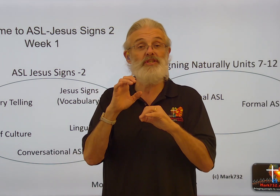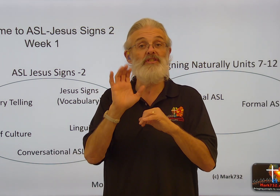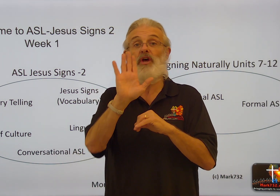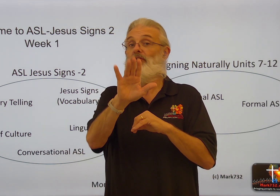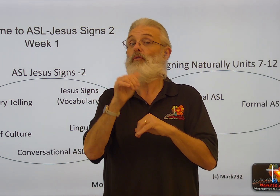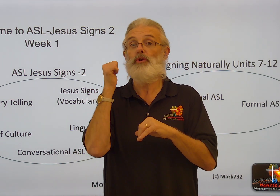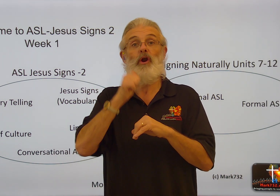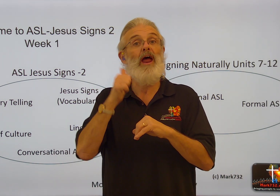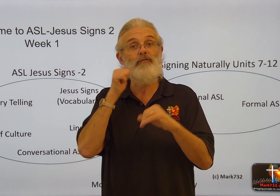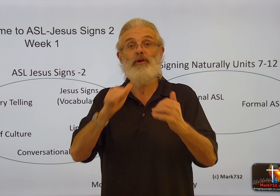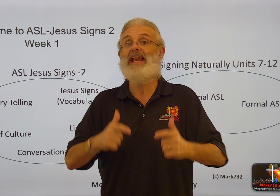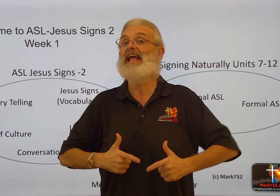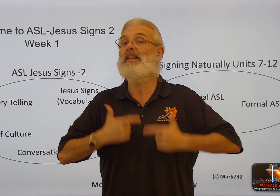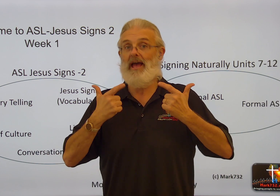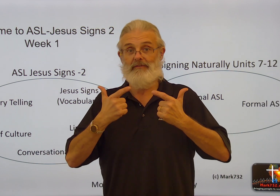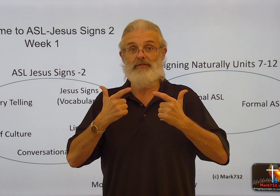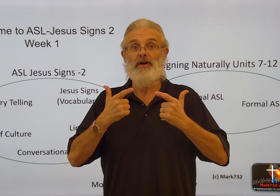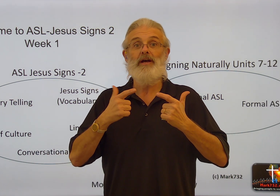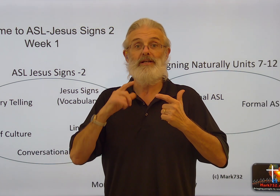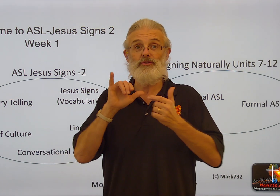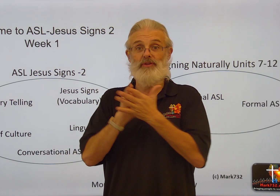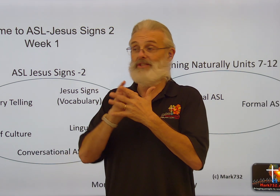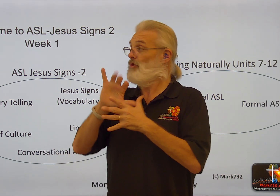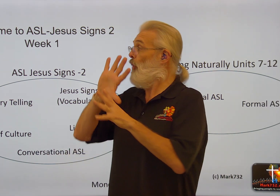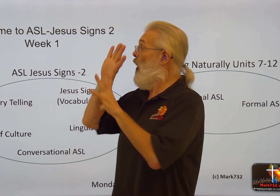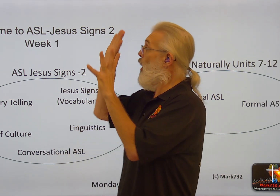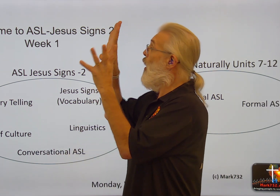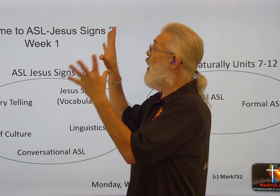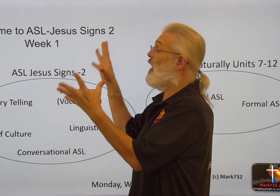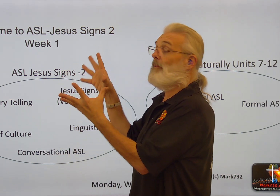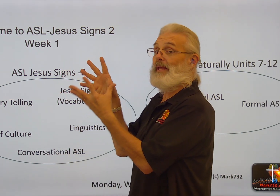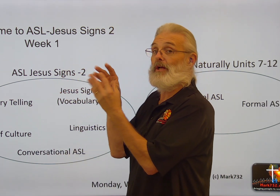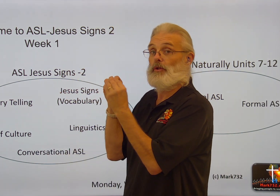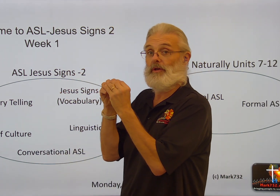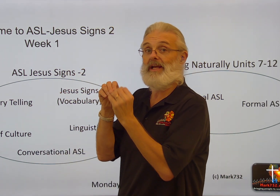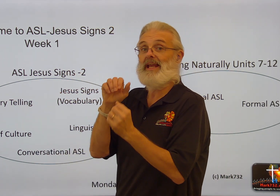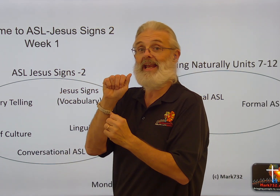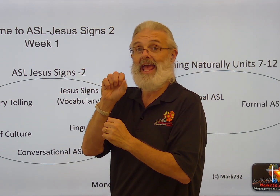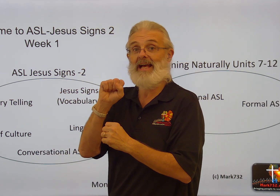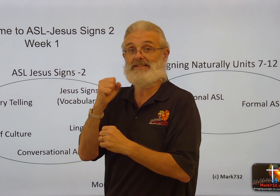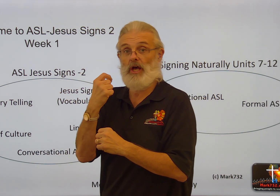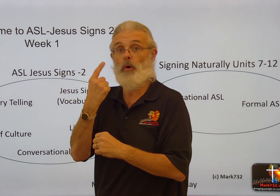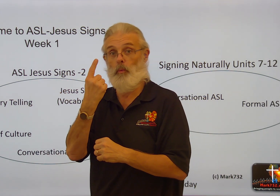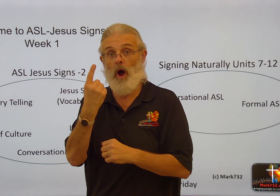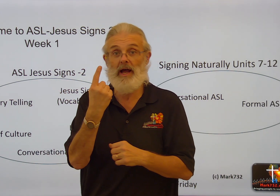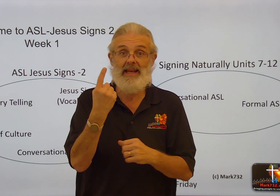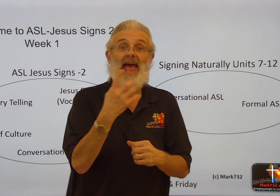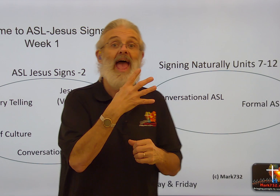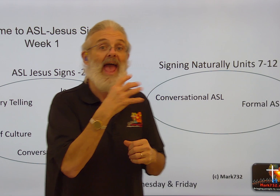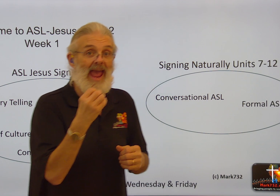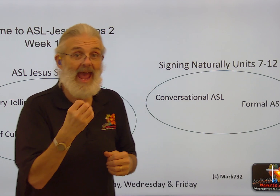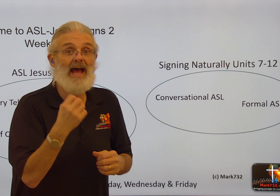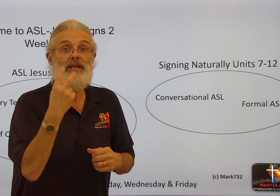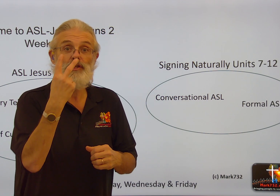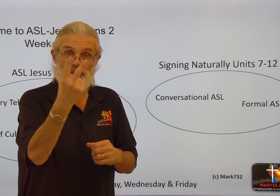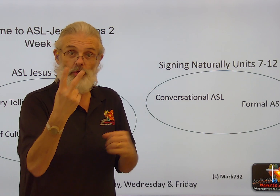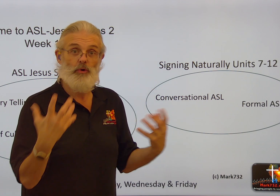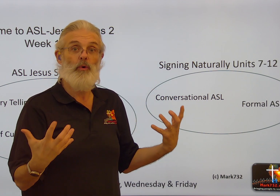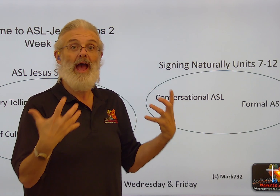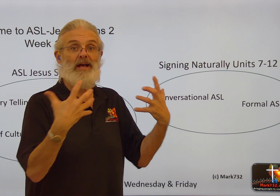for your everyday life. And so this is all going to be included in ASL 1 and 2 as